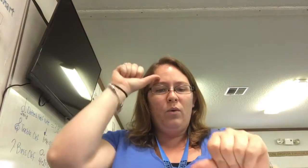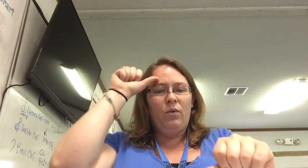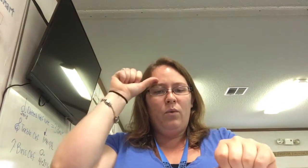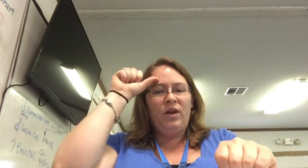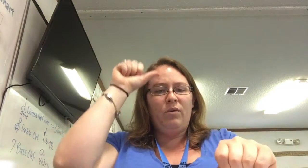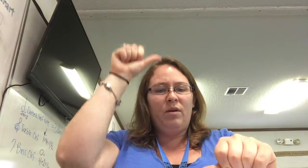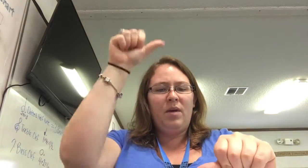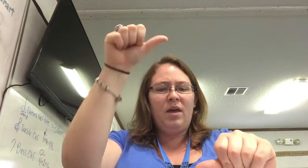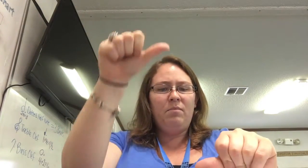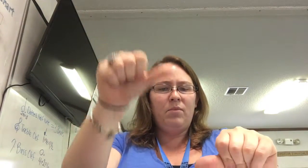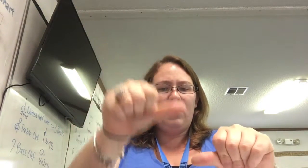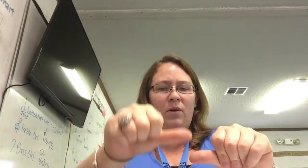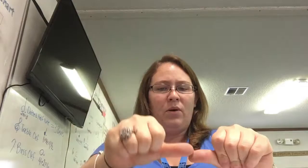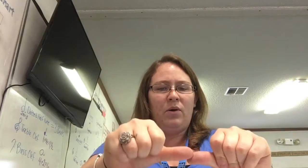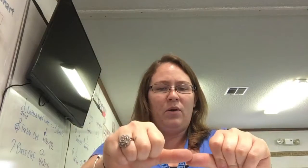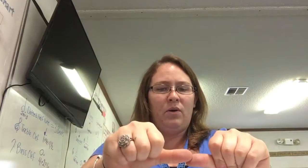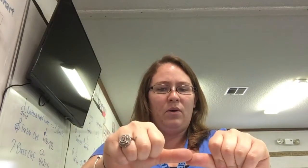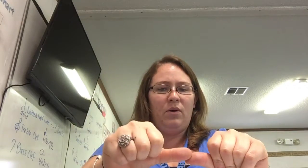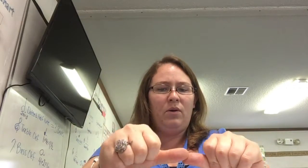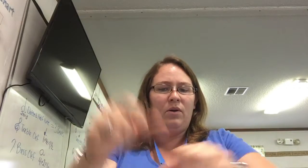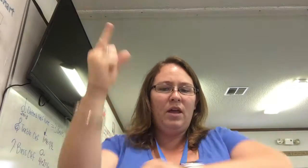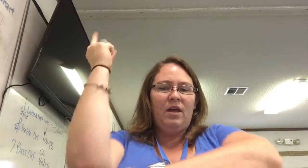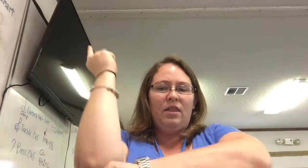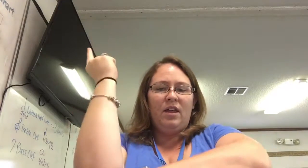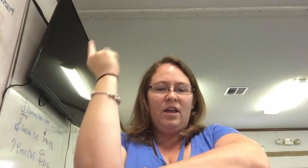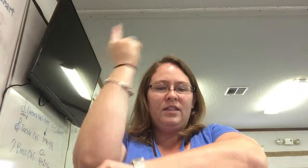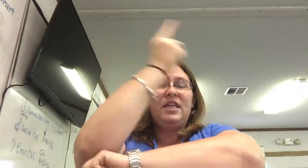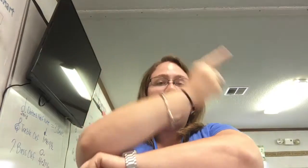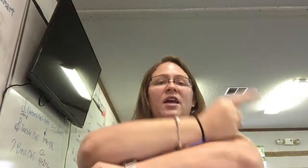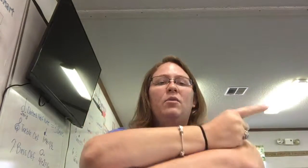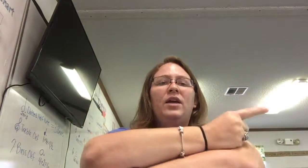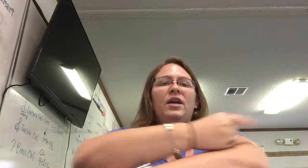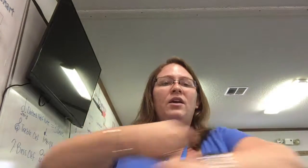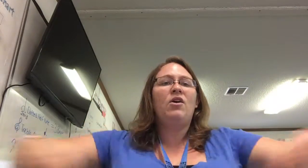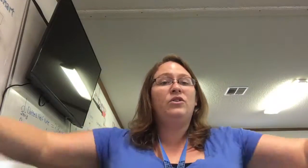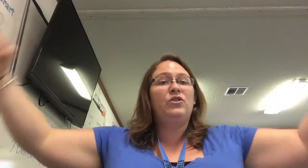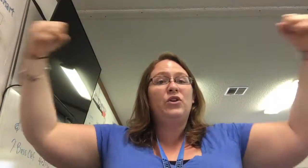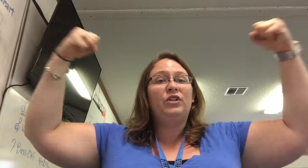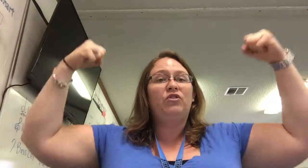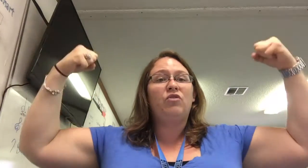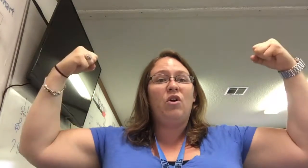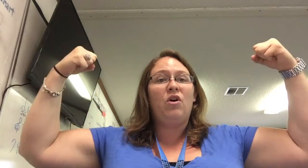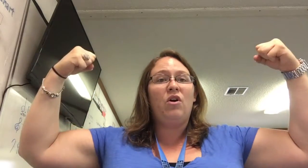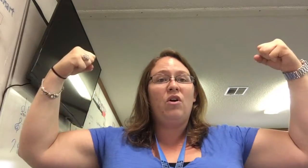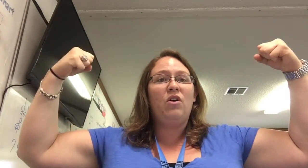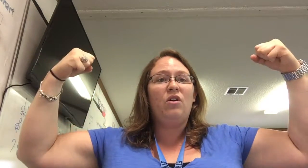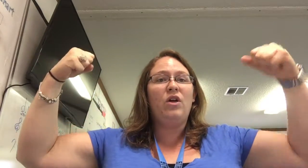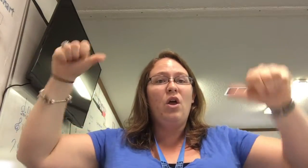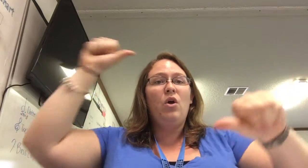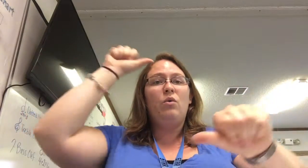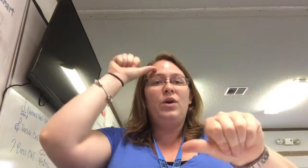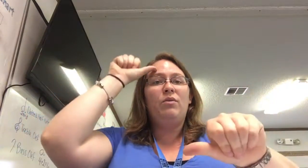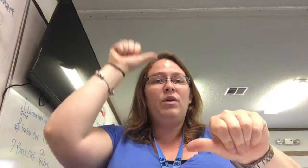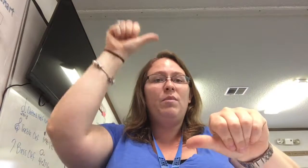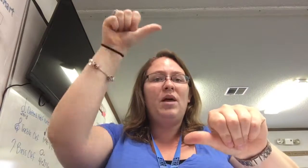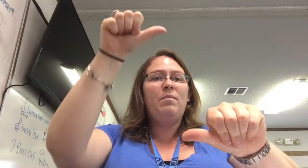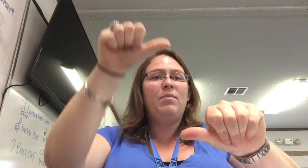We remember the day we all stood strong. We remember.